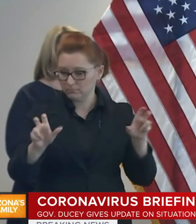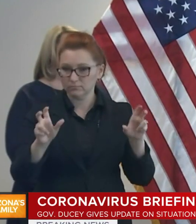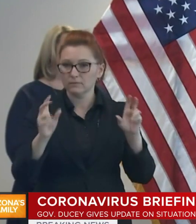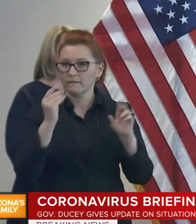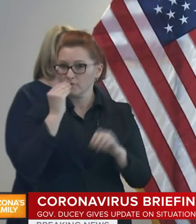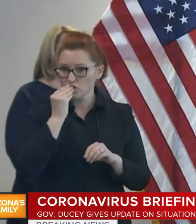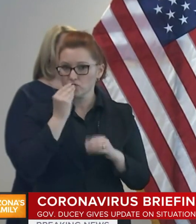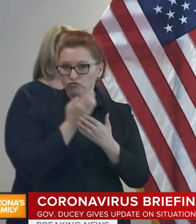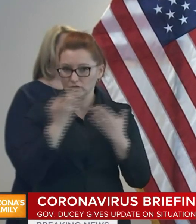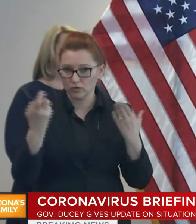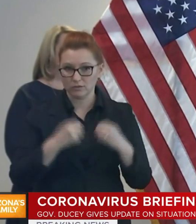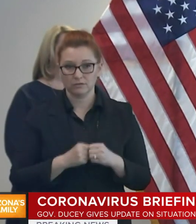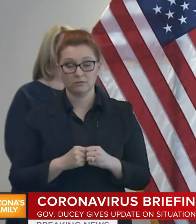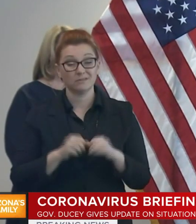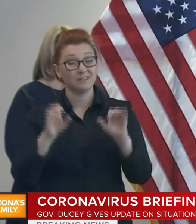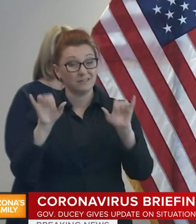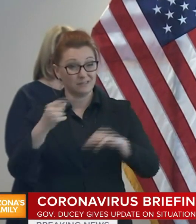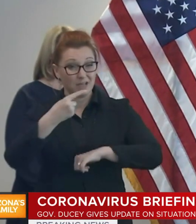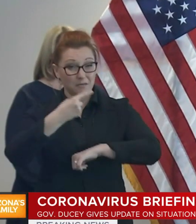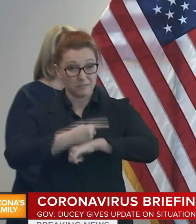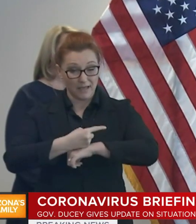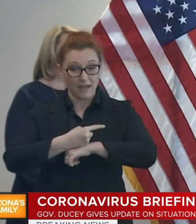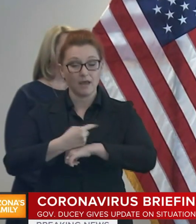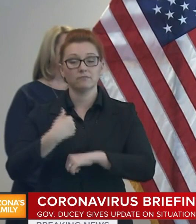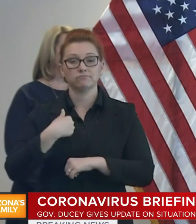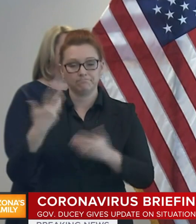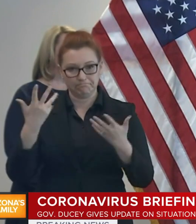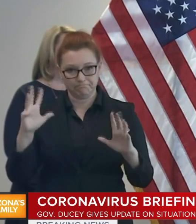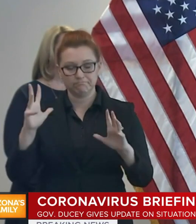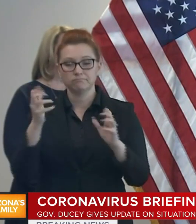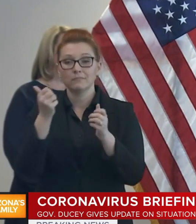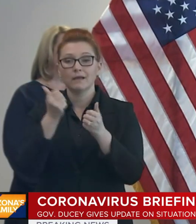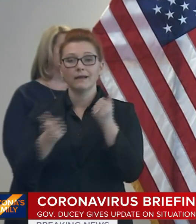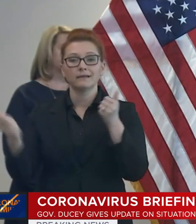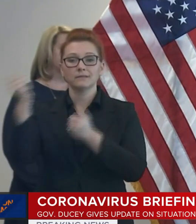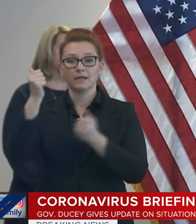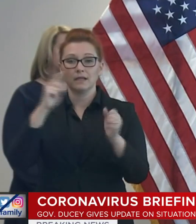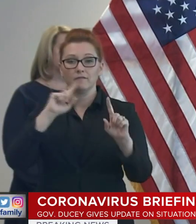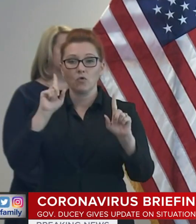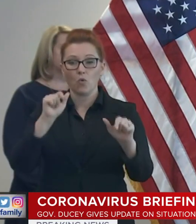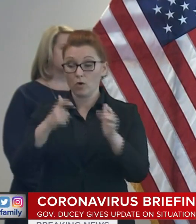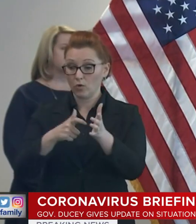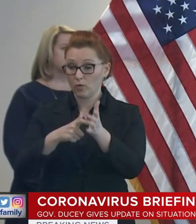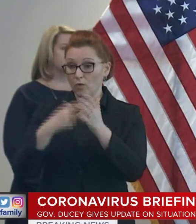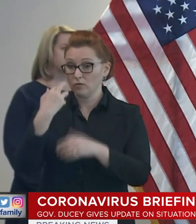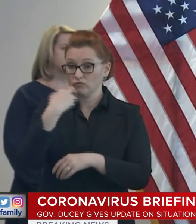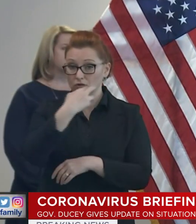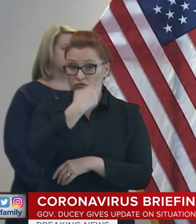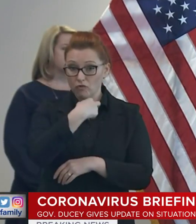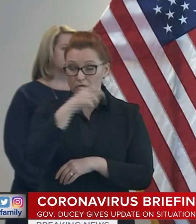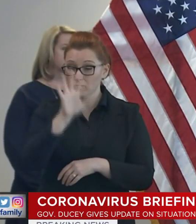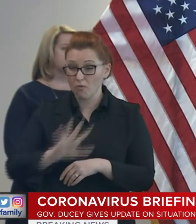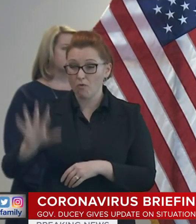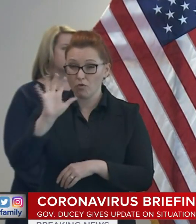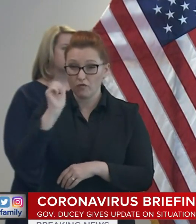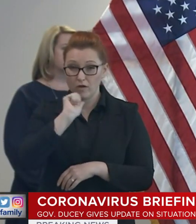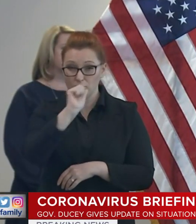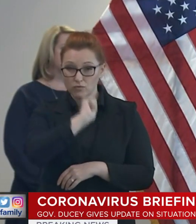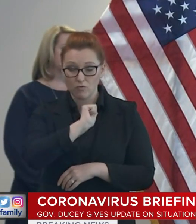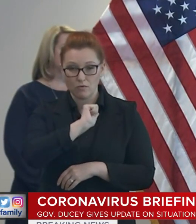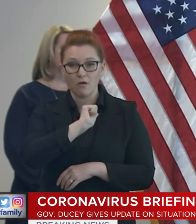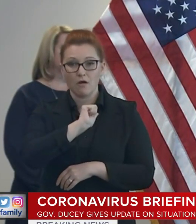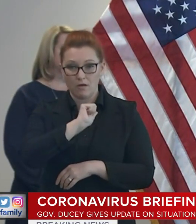recommendations and the CDC, I issued an executive order requiring restaurants in Arizona counties